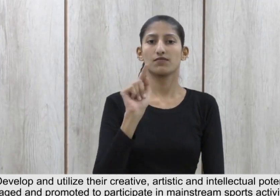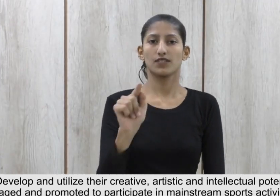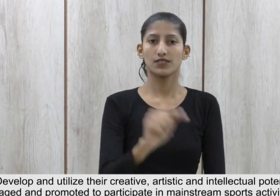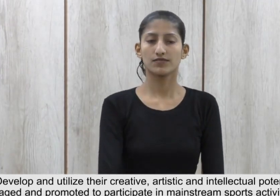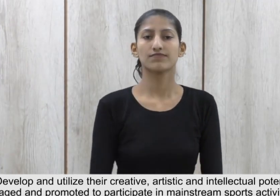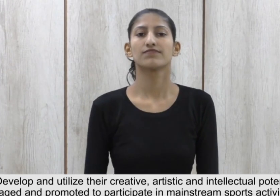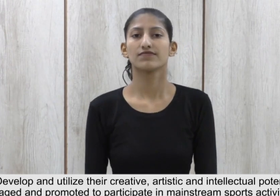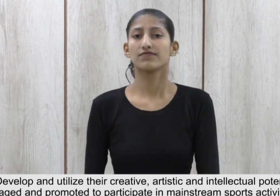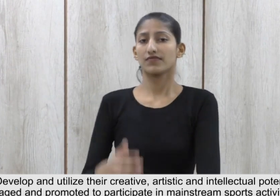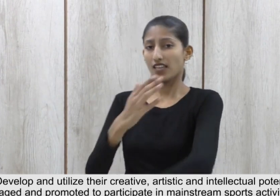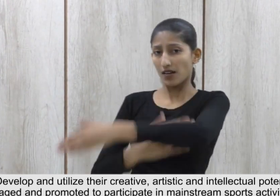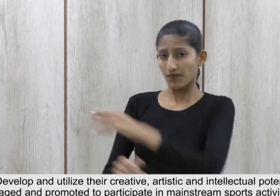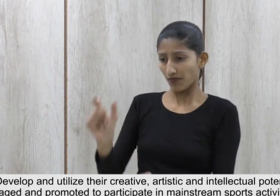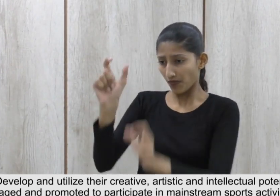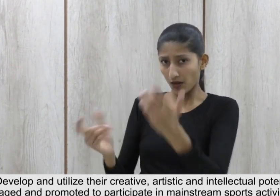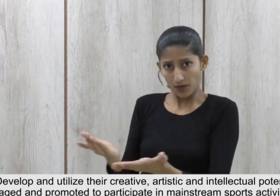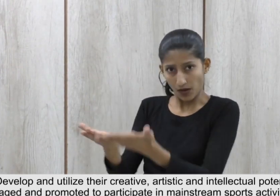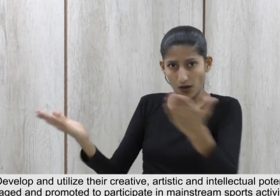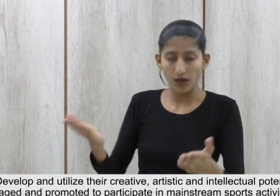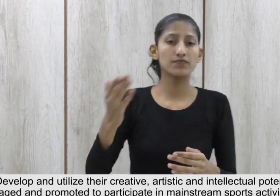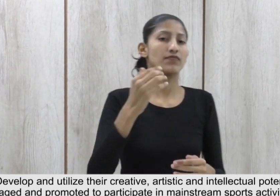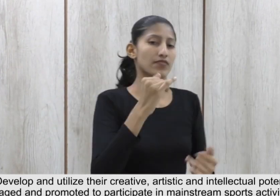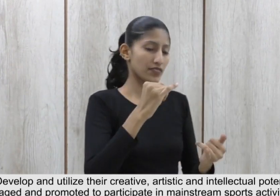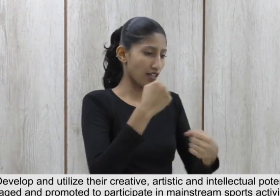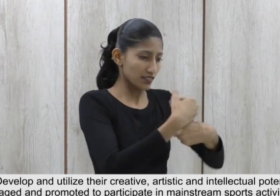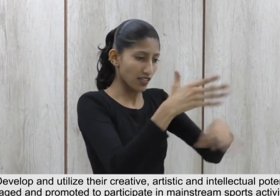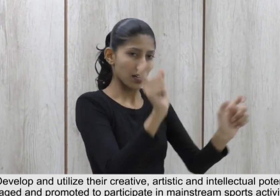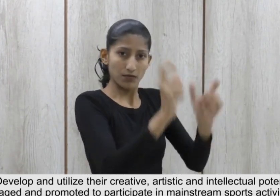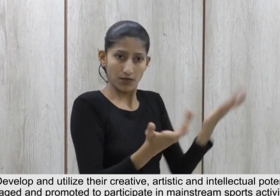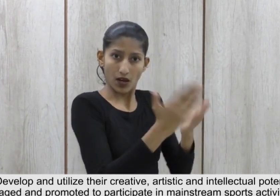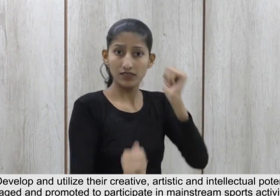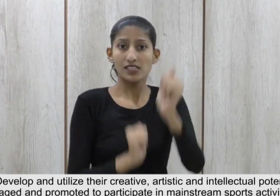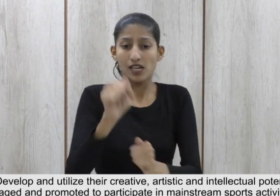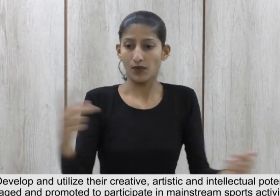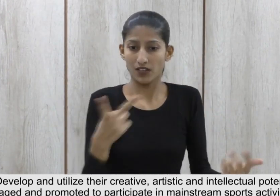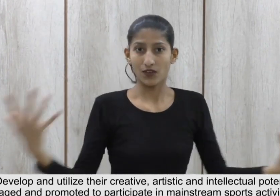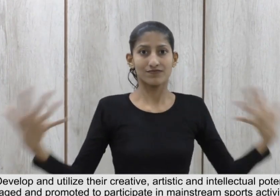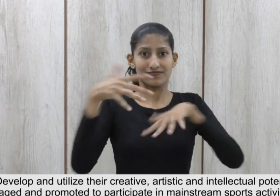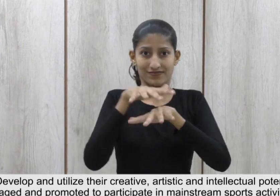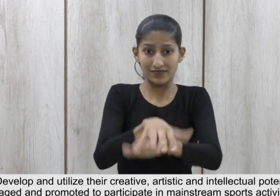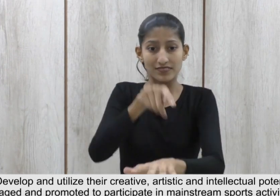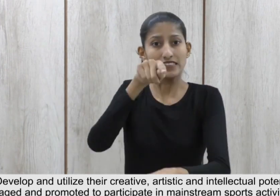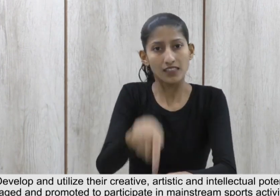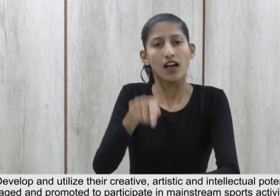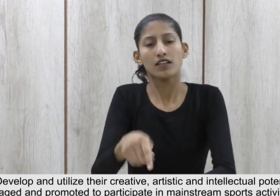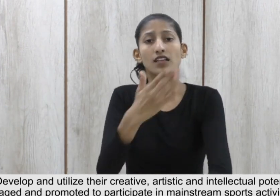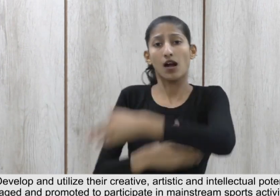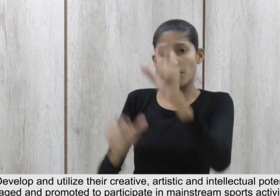are encouraged and promoted to participate in mainstream sports activities at all